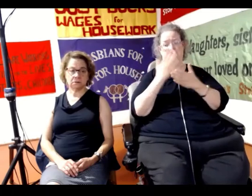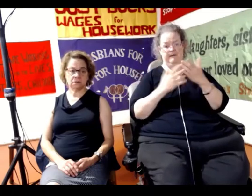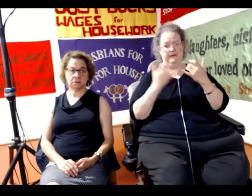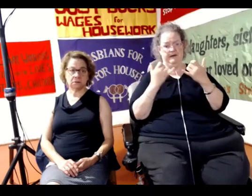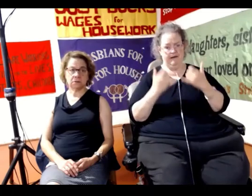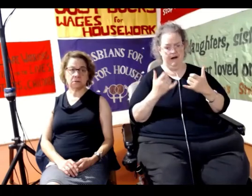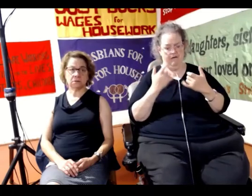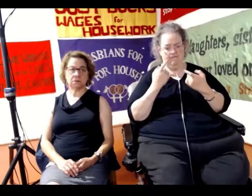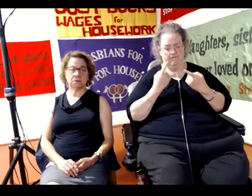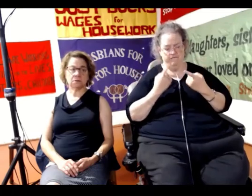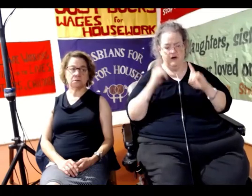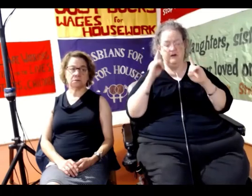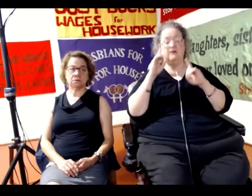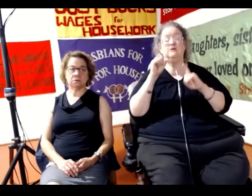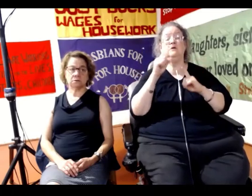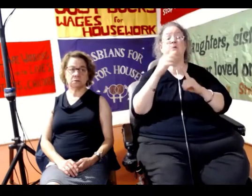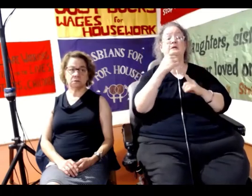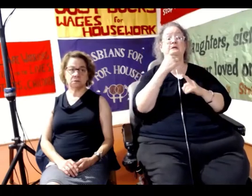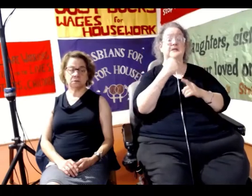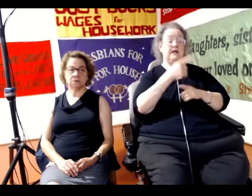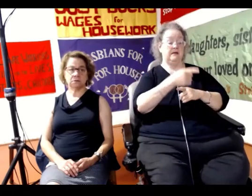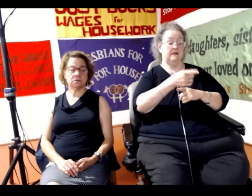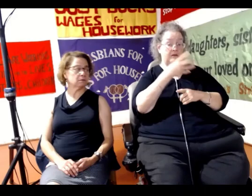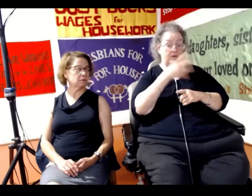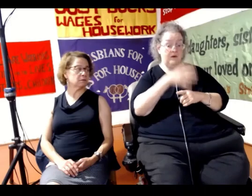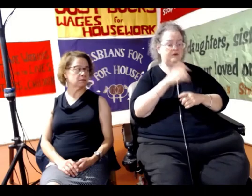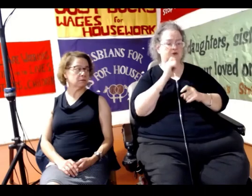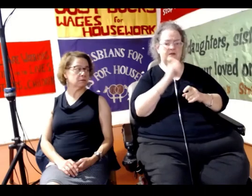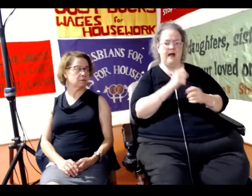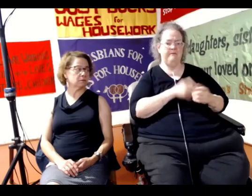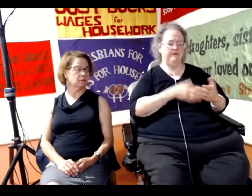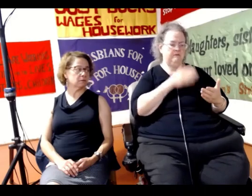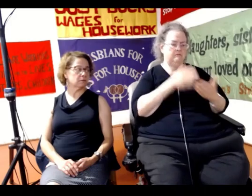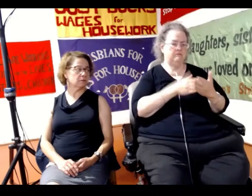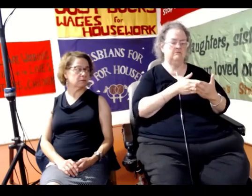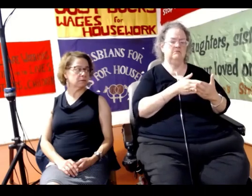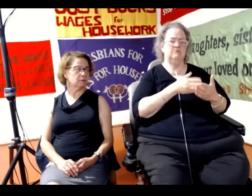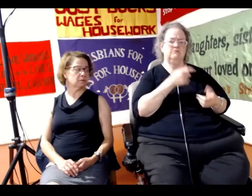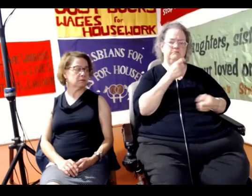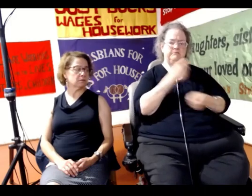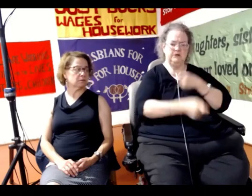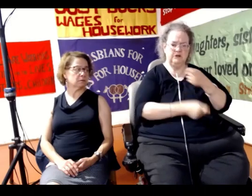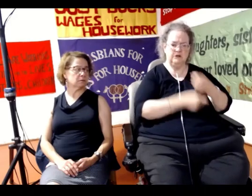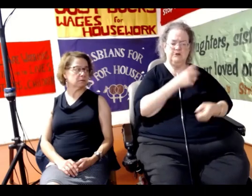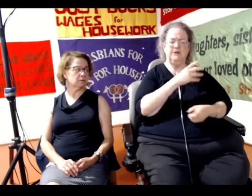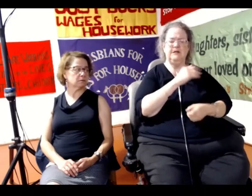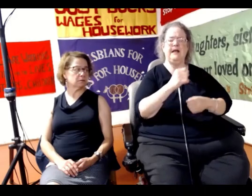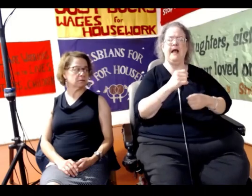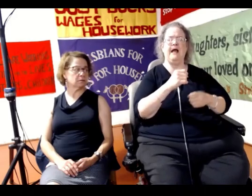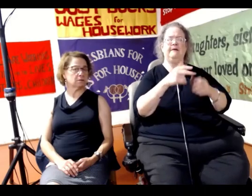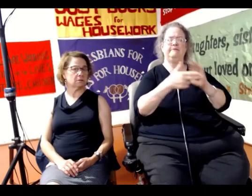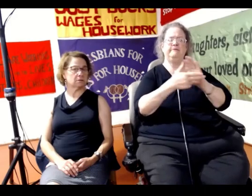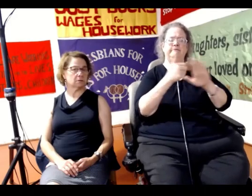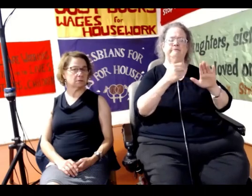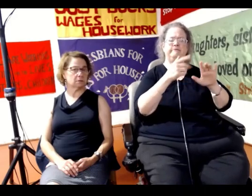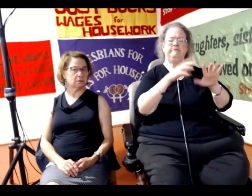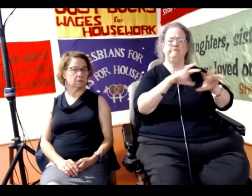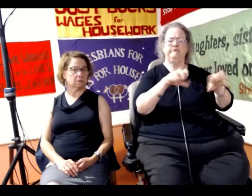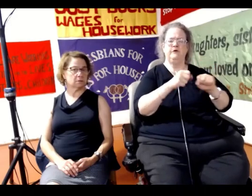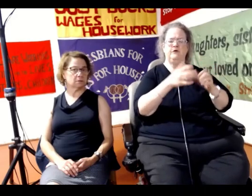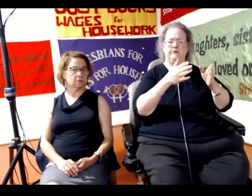their family should be persecuted and criminalized. The ones that oppose us are usually the ones